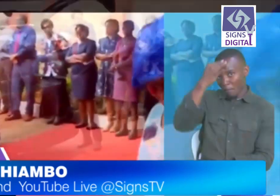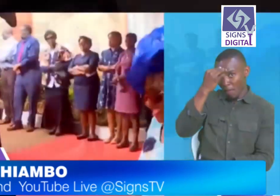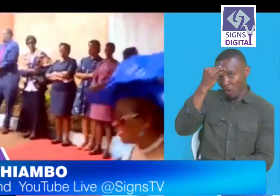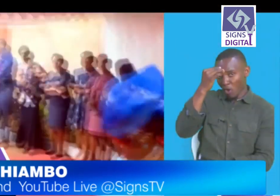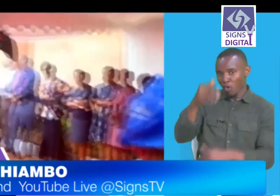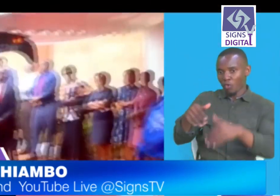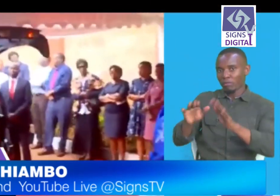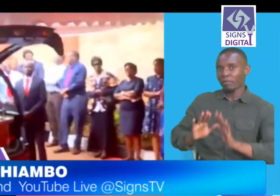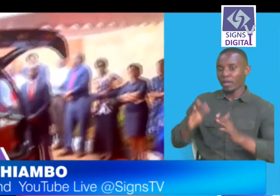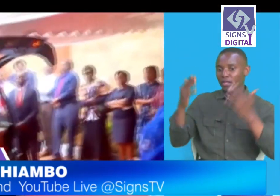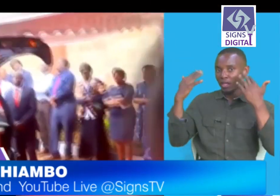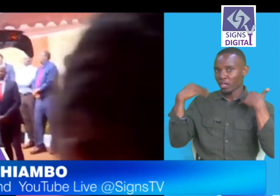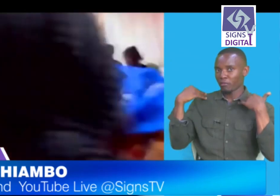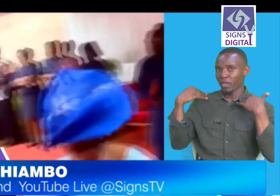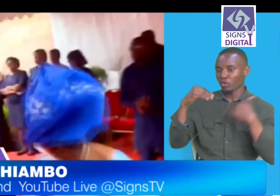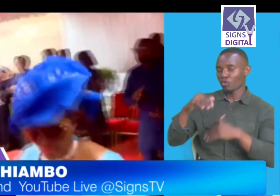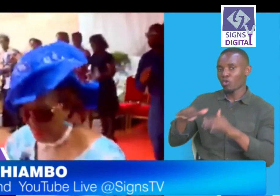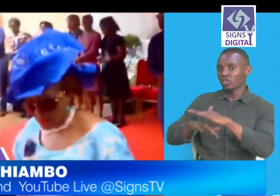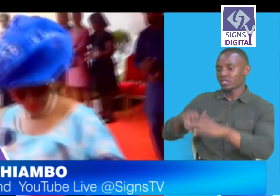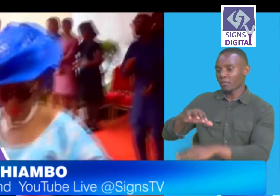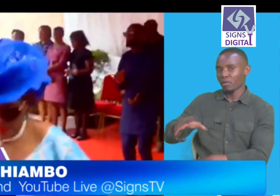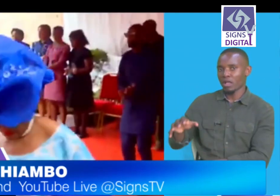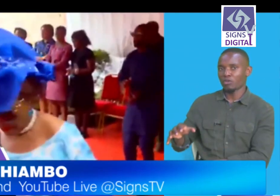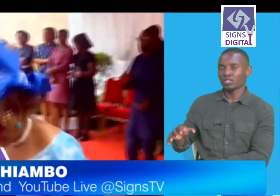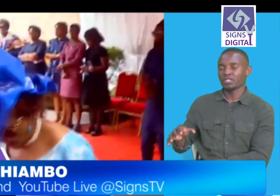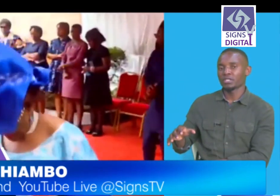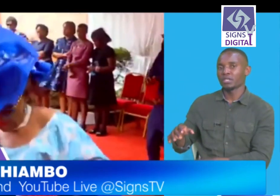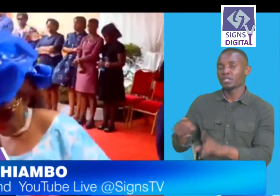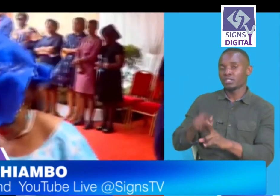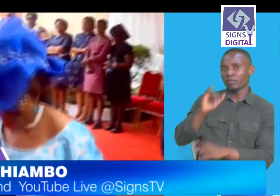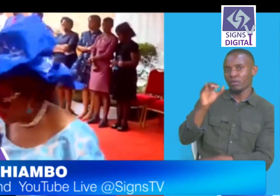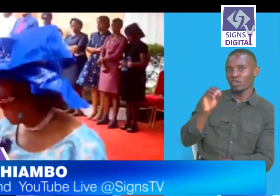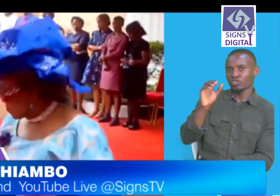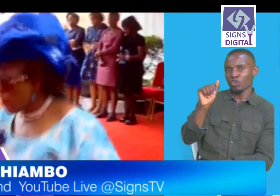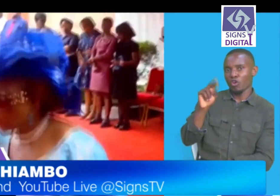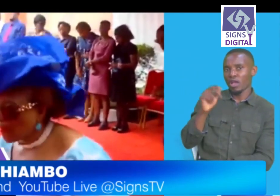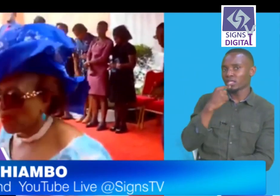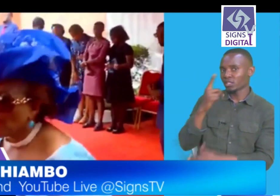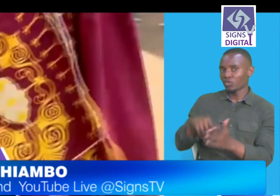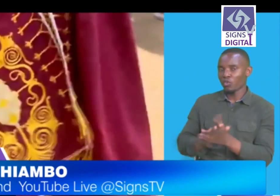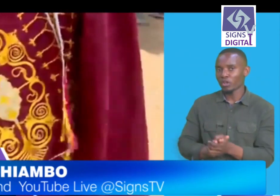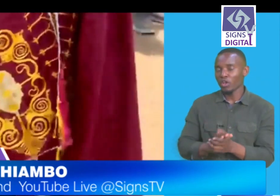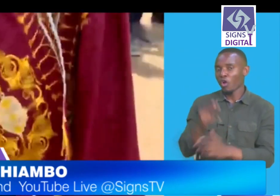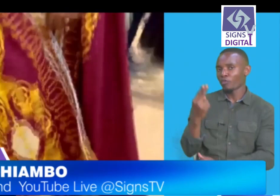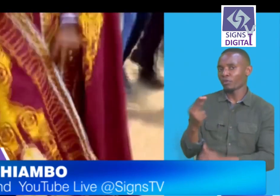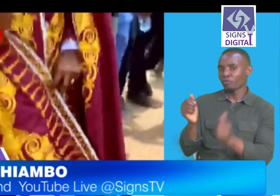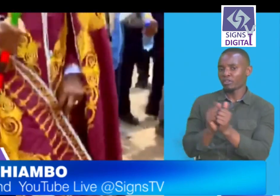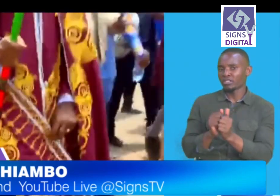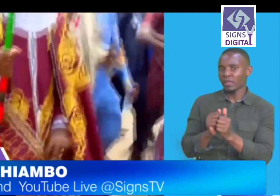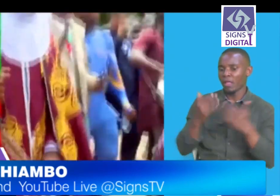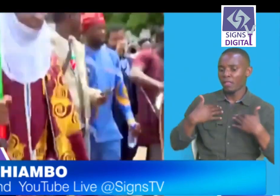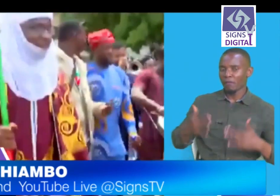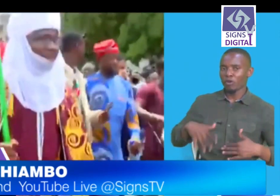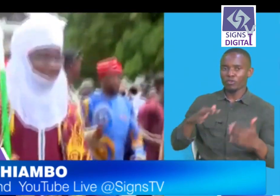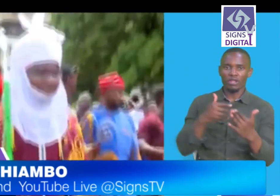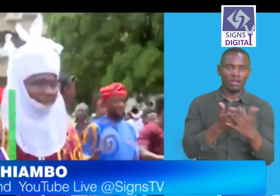Nyamninia, Ksab County. Revealing more details, Jwan said on February 10, Magoha's body will arrive at